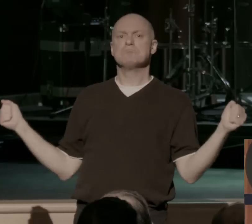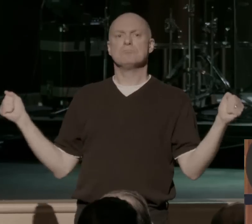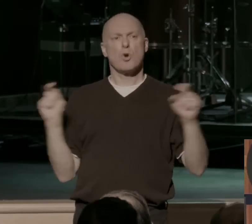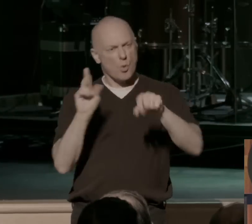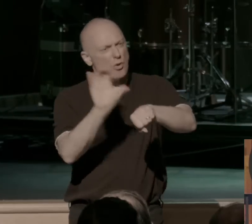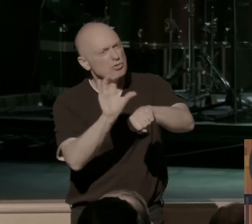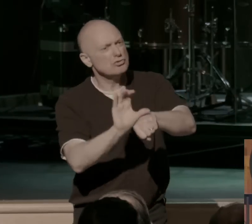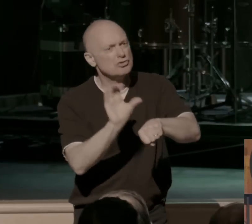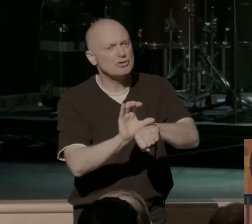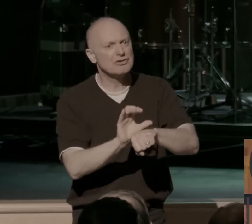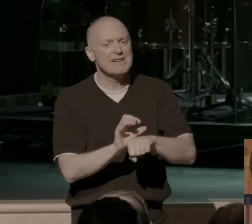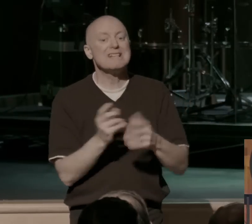faking it.